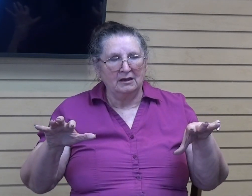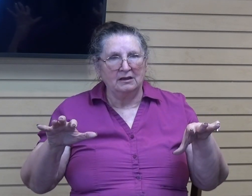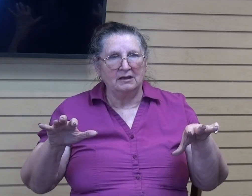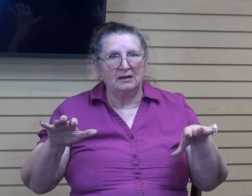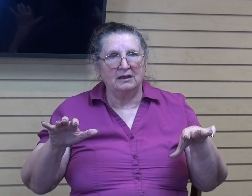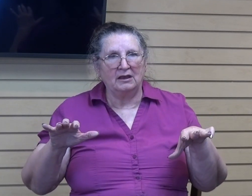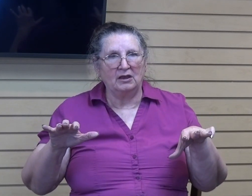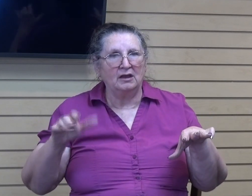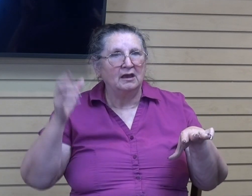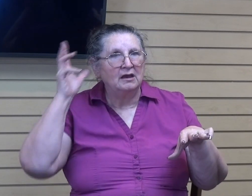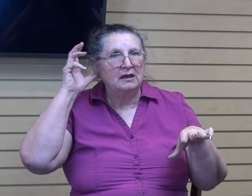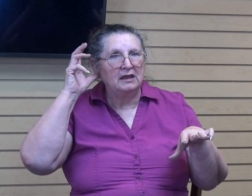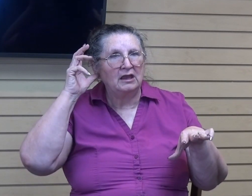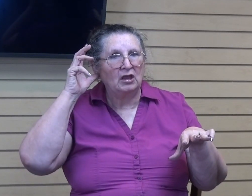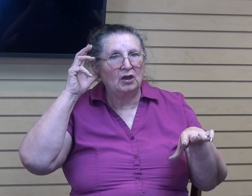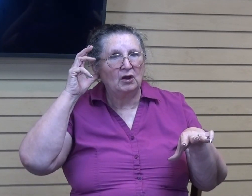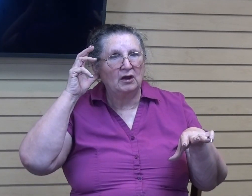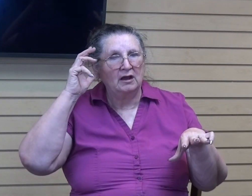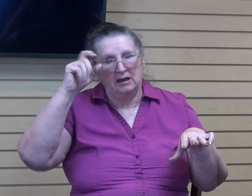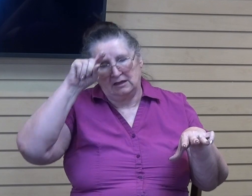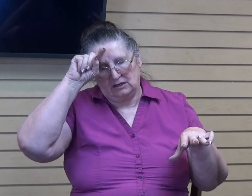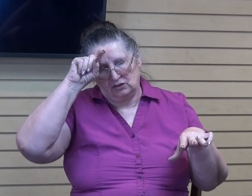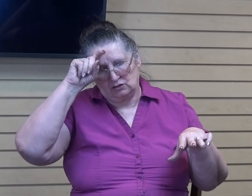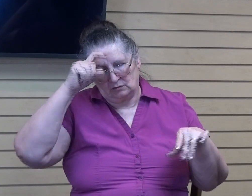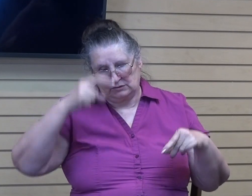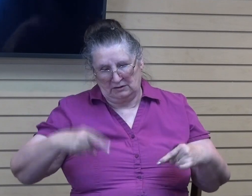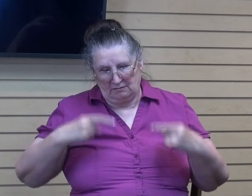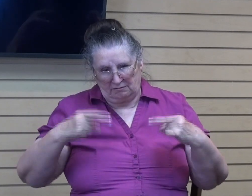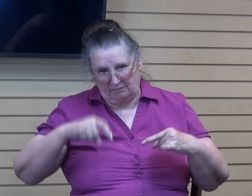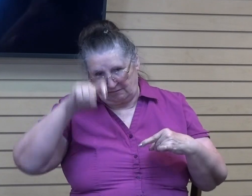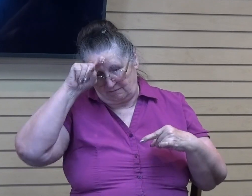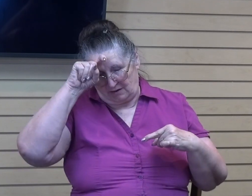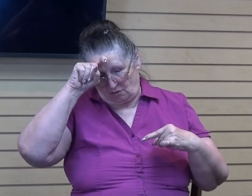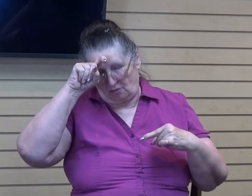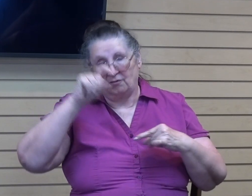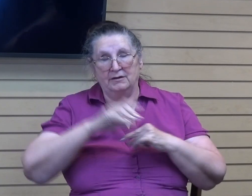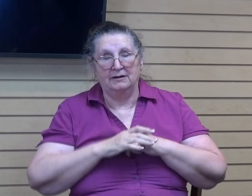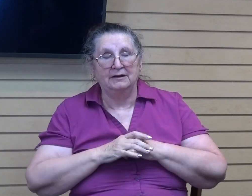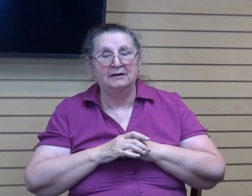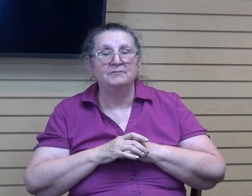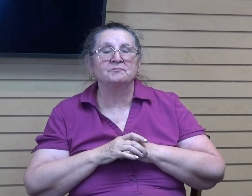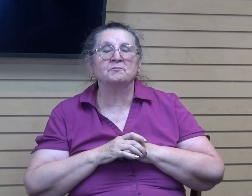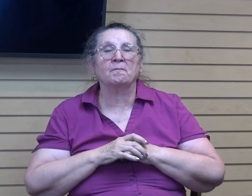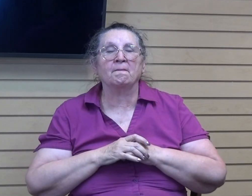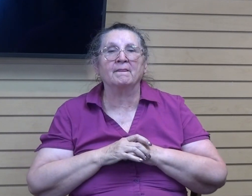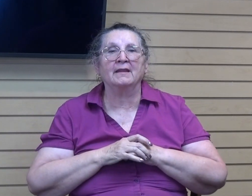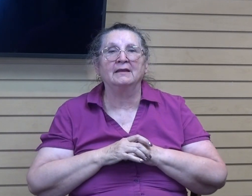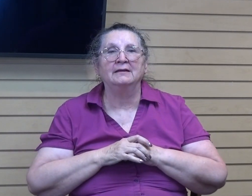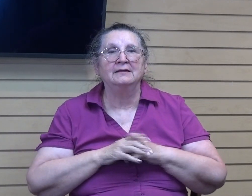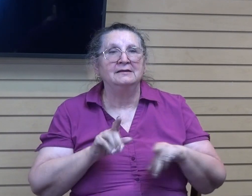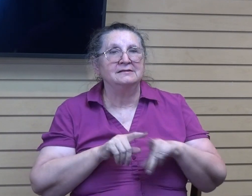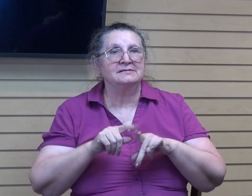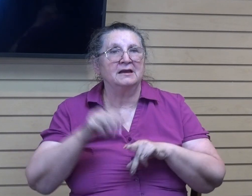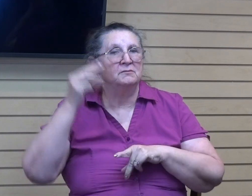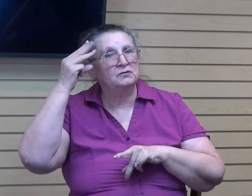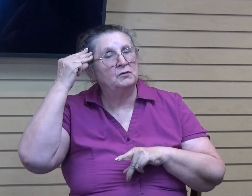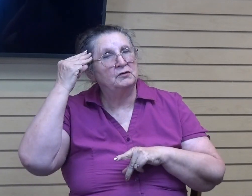hooves of Pharaoh and his army. And I know just like Moses, he heard the Lord correctly.